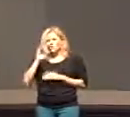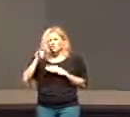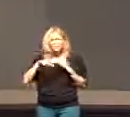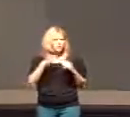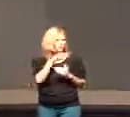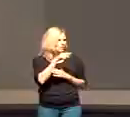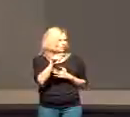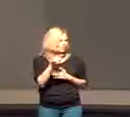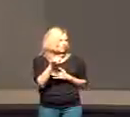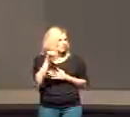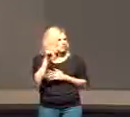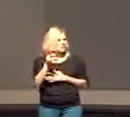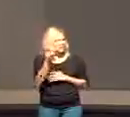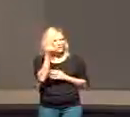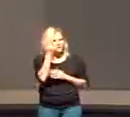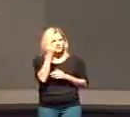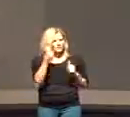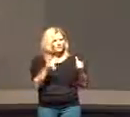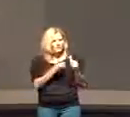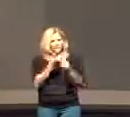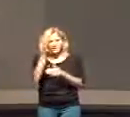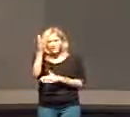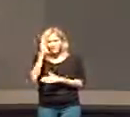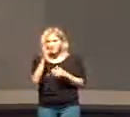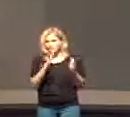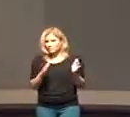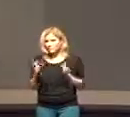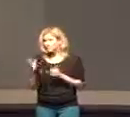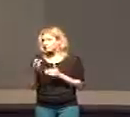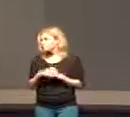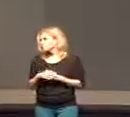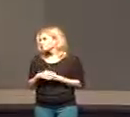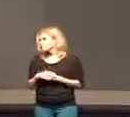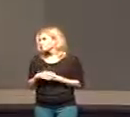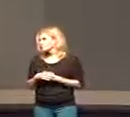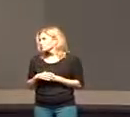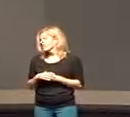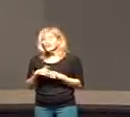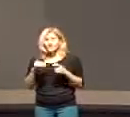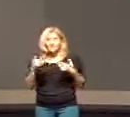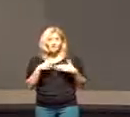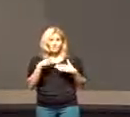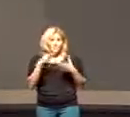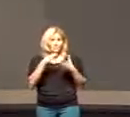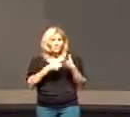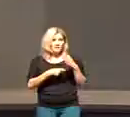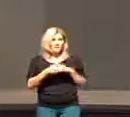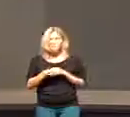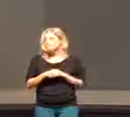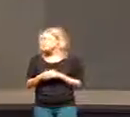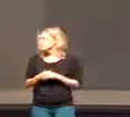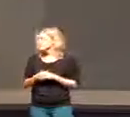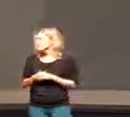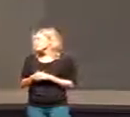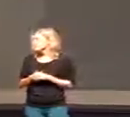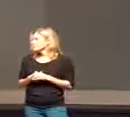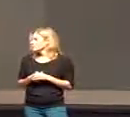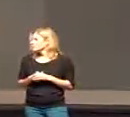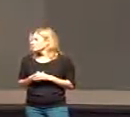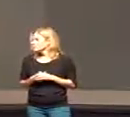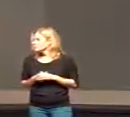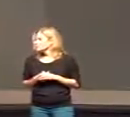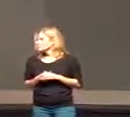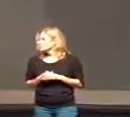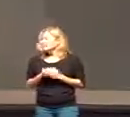we need to understand that following God's plan often comes with that price of all the major